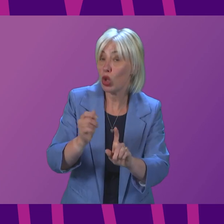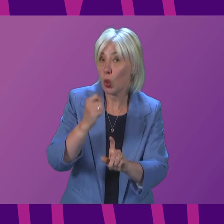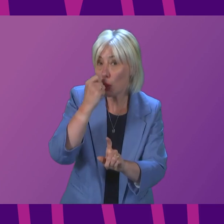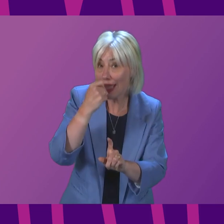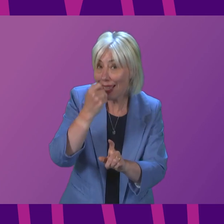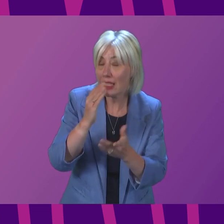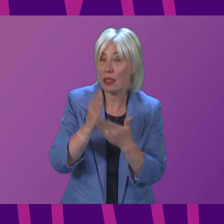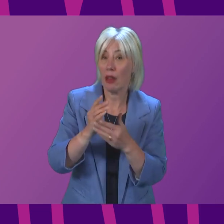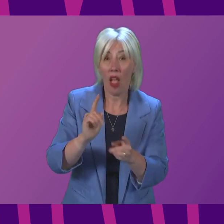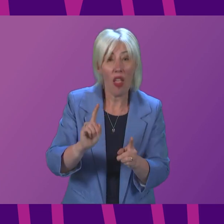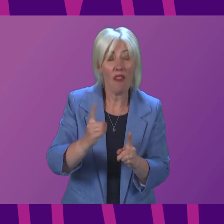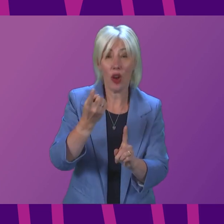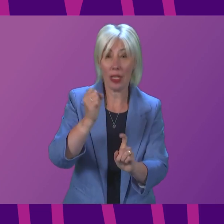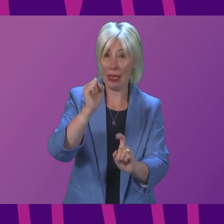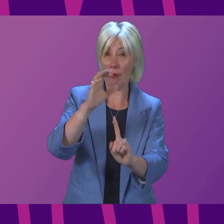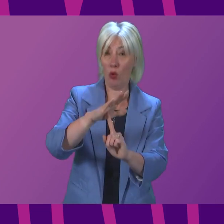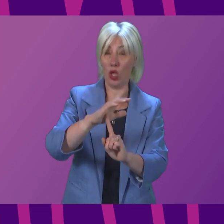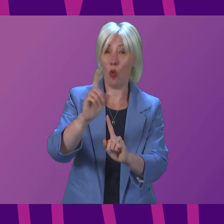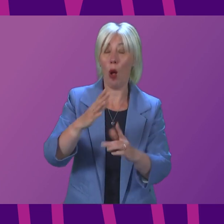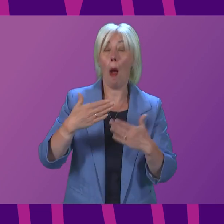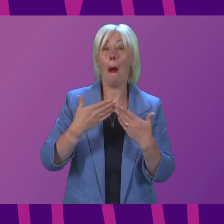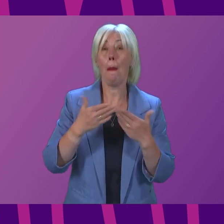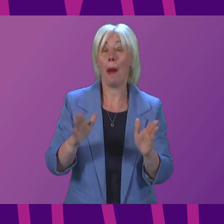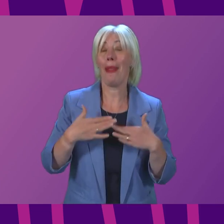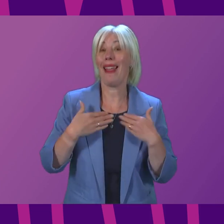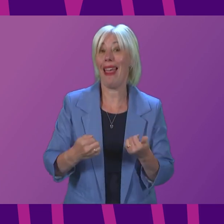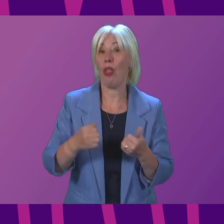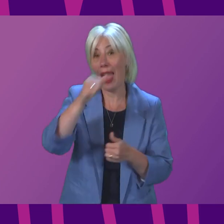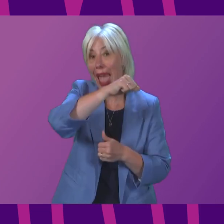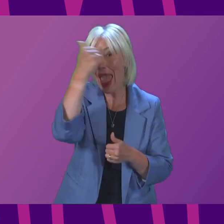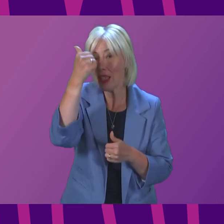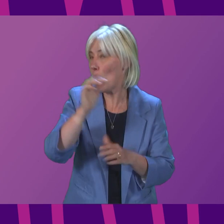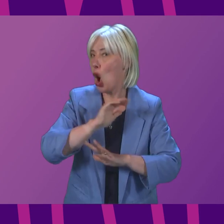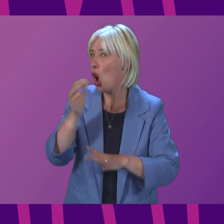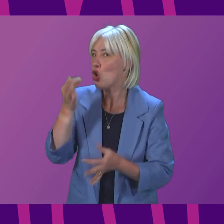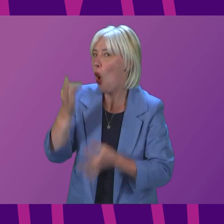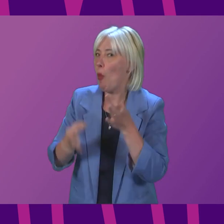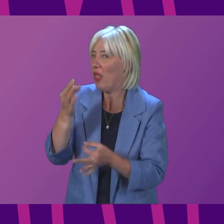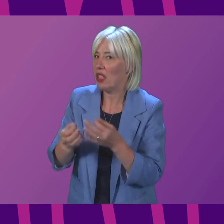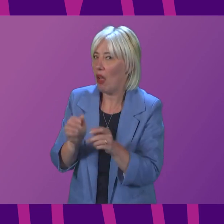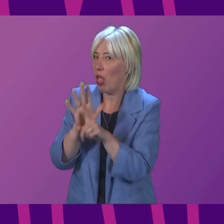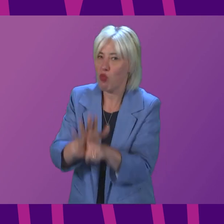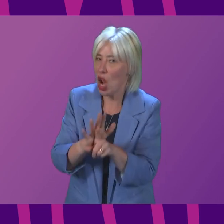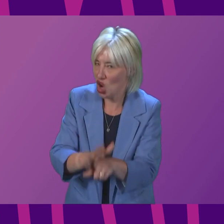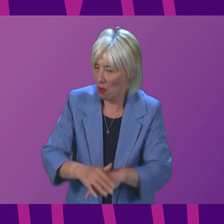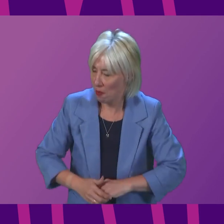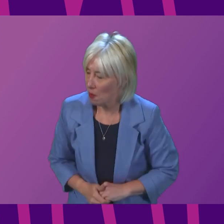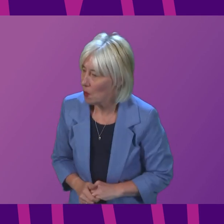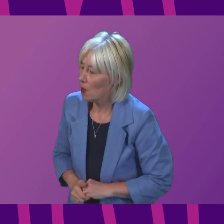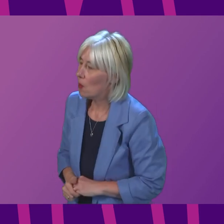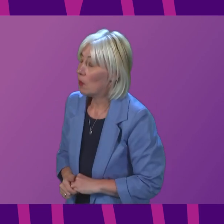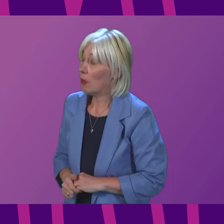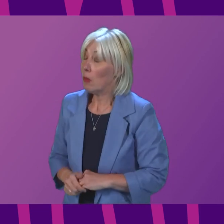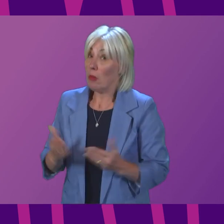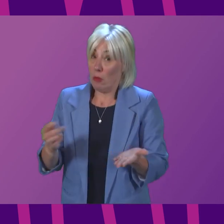to be guided first and foremost by public health expertise and not by political pressure? The Prime Minister. The has set